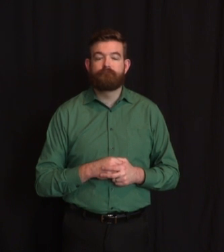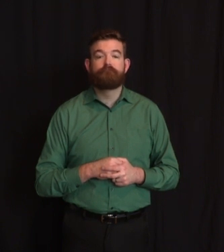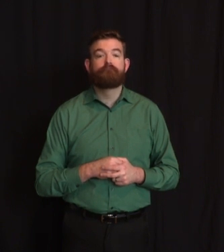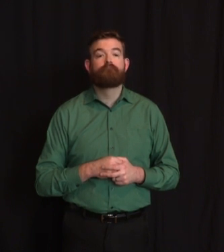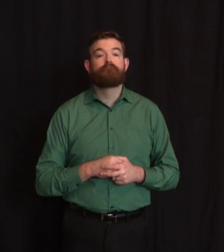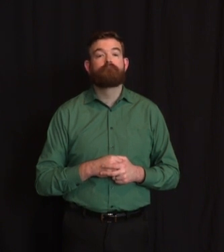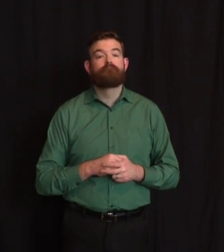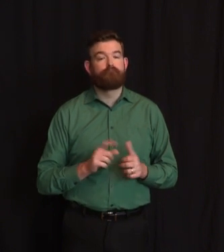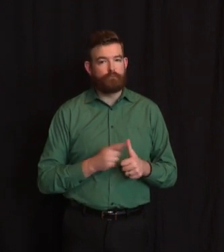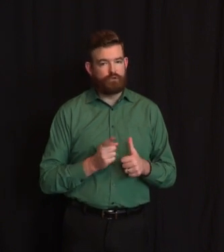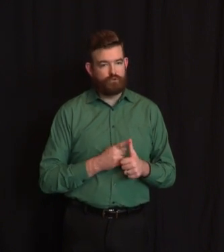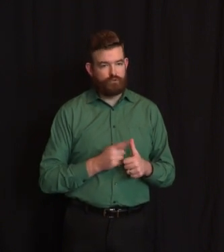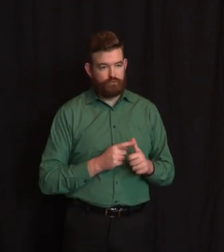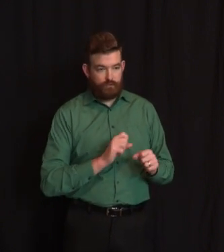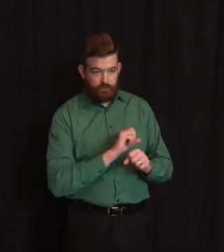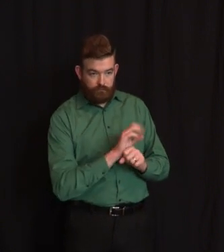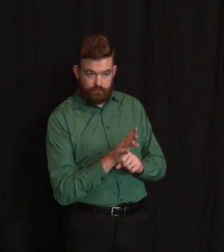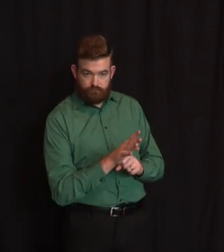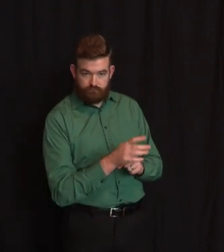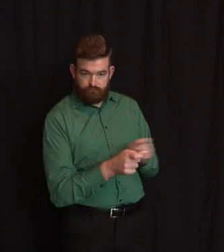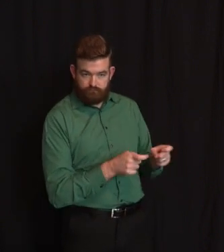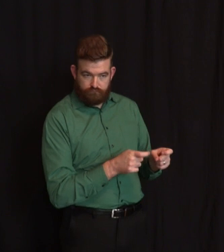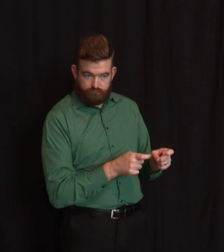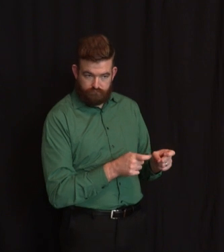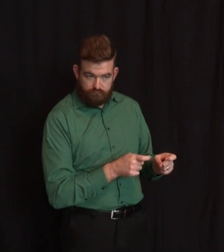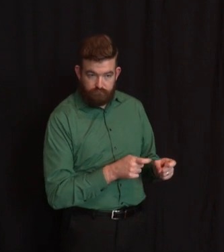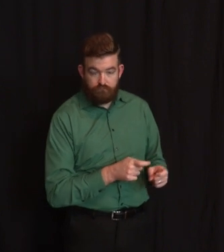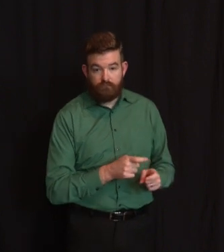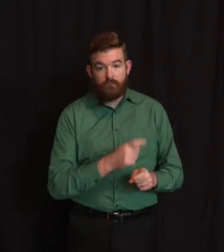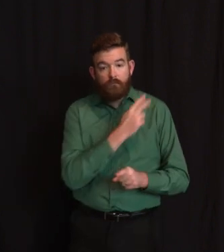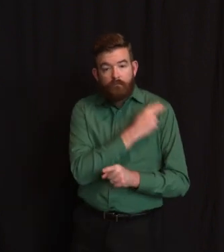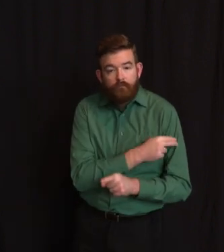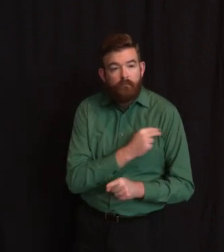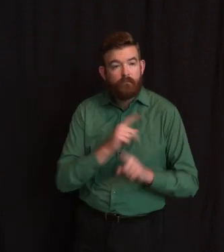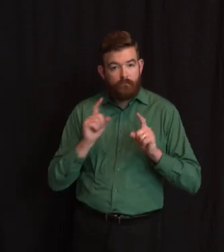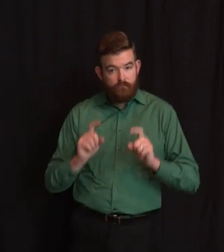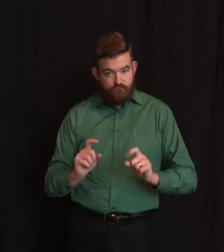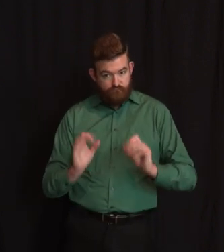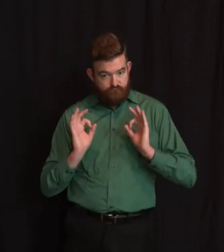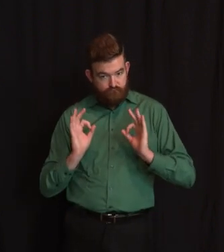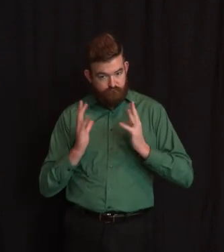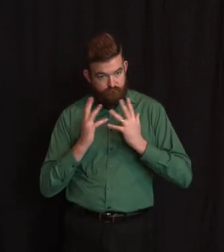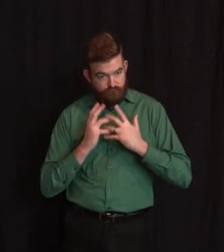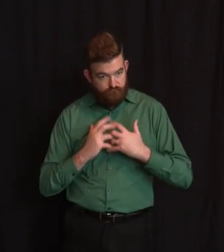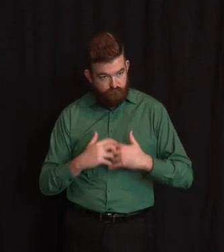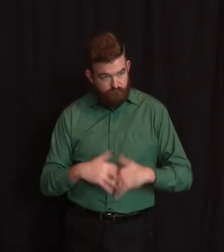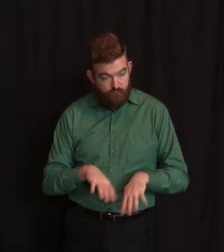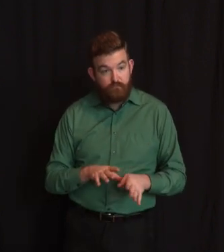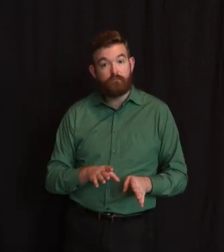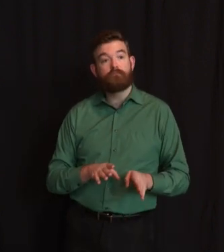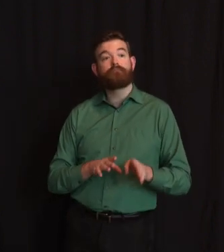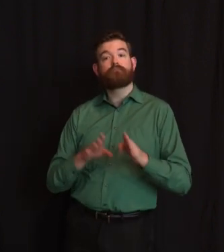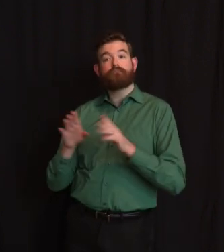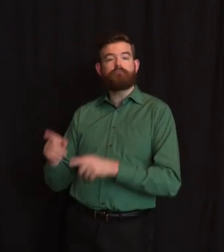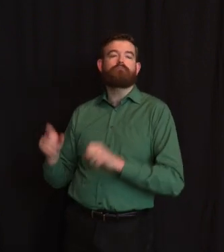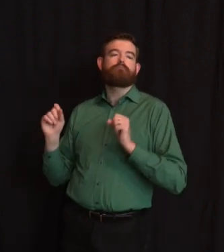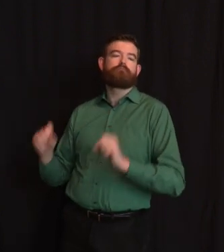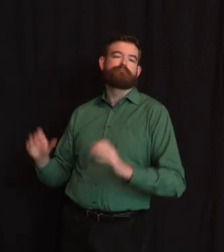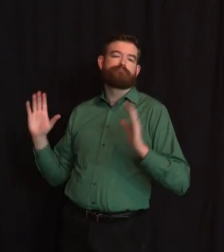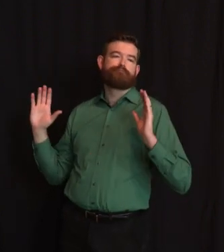of that, I think. And then you could begin to put your rules, not just in place, but in action. What's a restaurant look